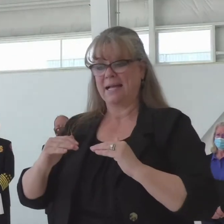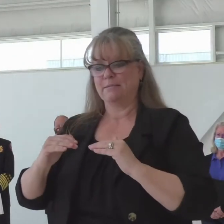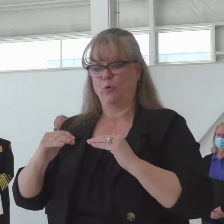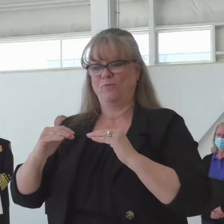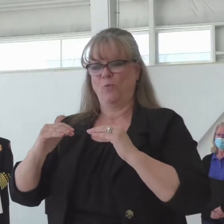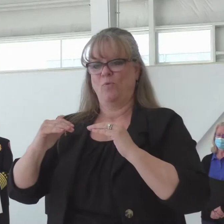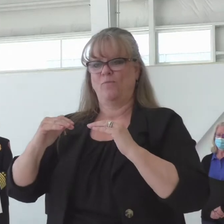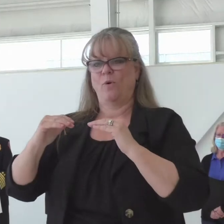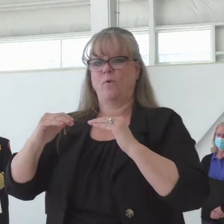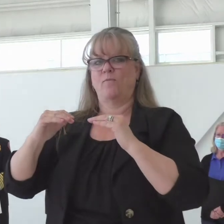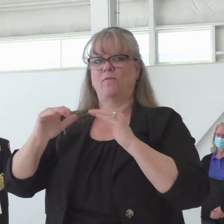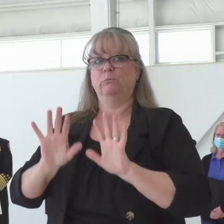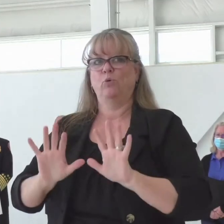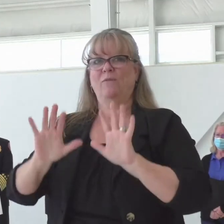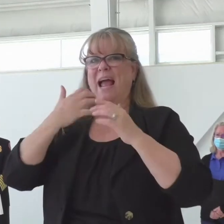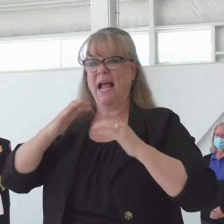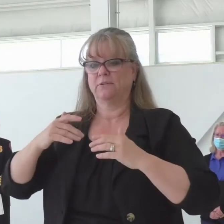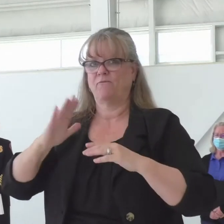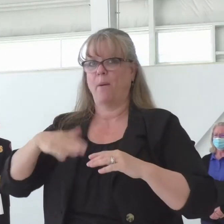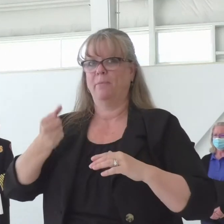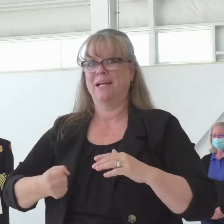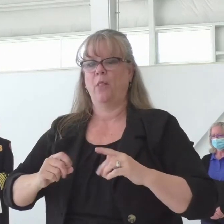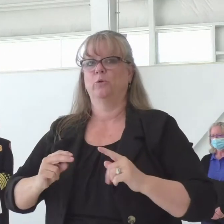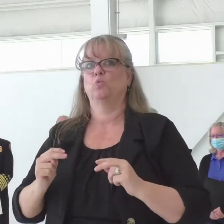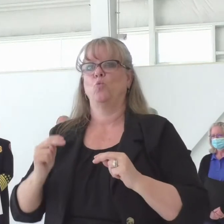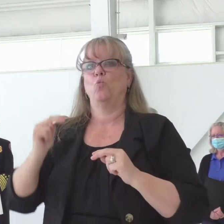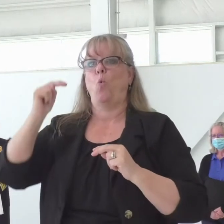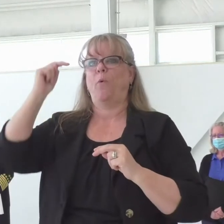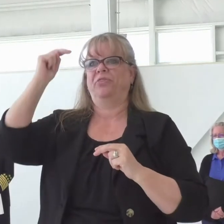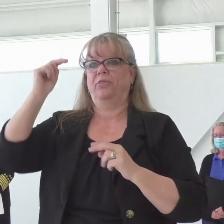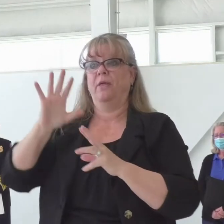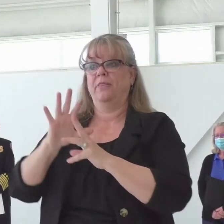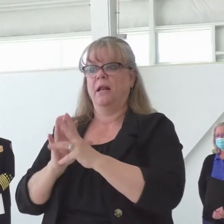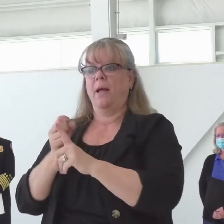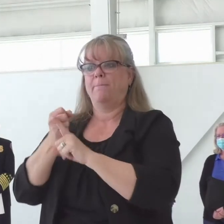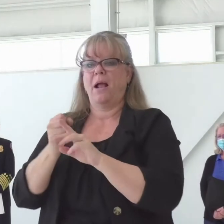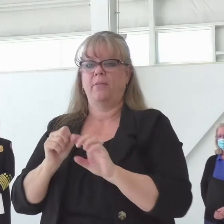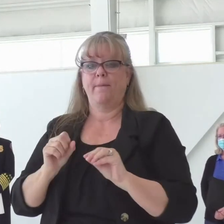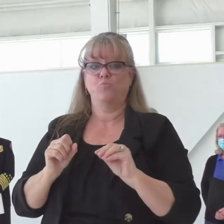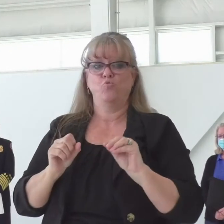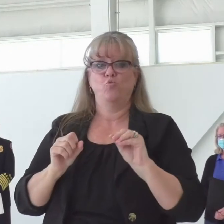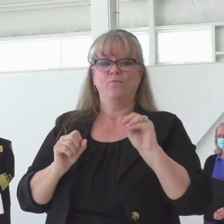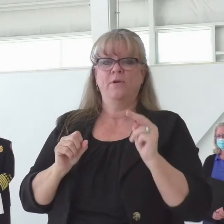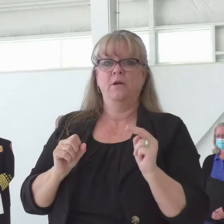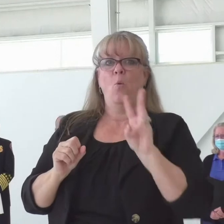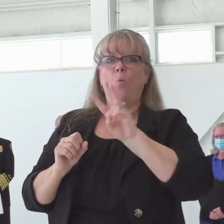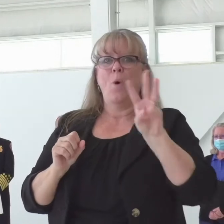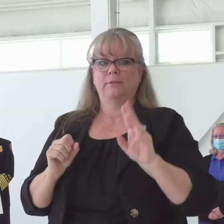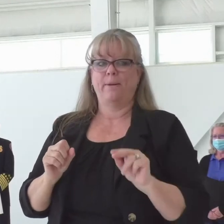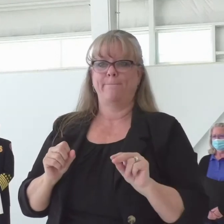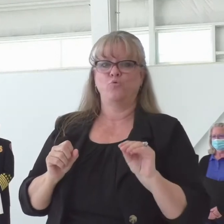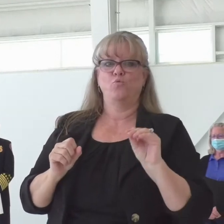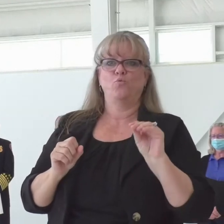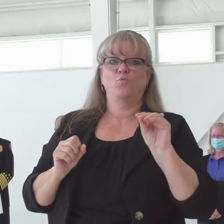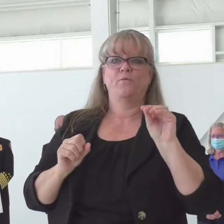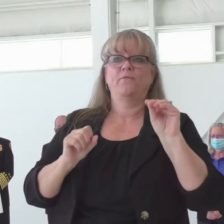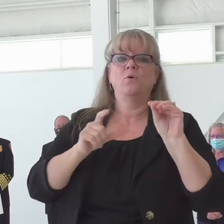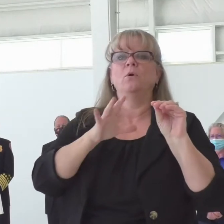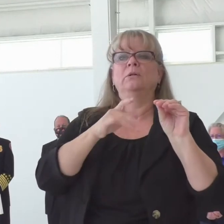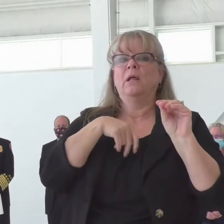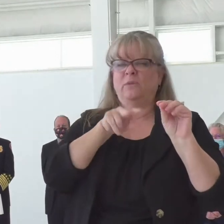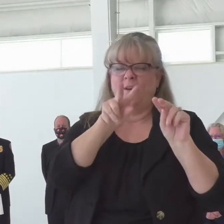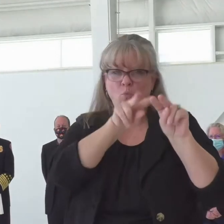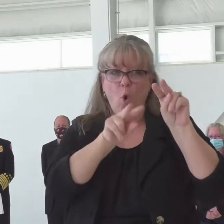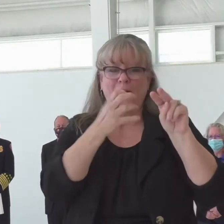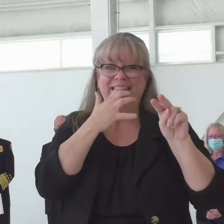of wrap, if you will, to the north, up the western half of the state. We're still kind of waiting to see the juries out, if you will, to see what happens